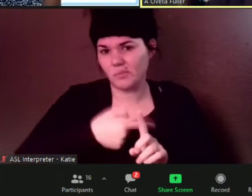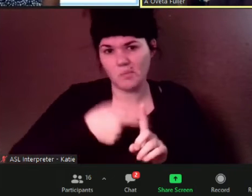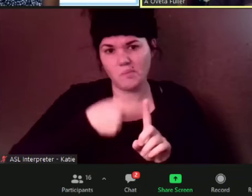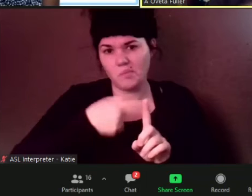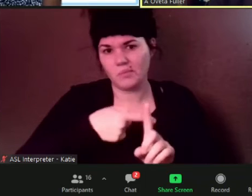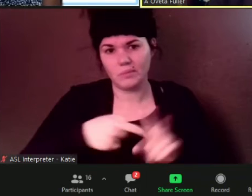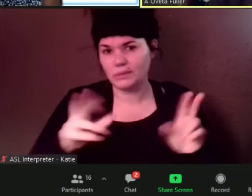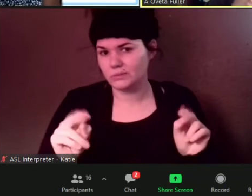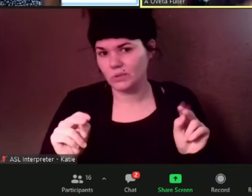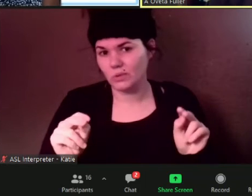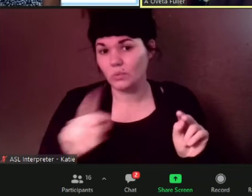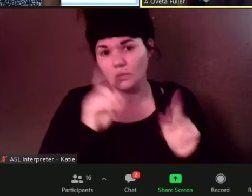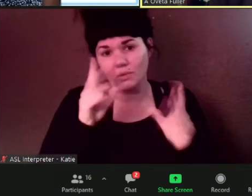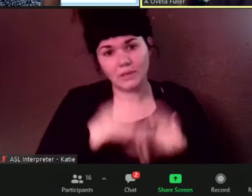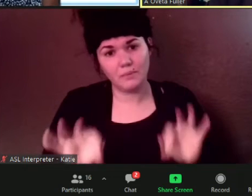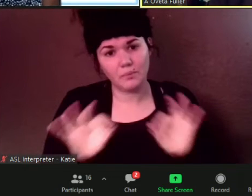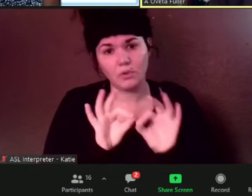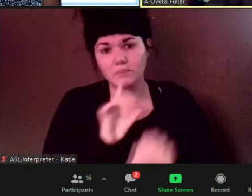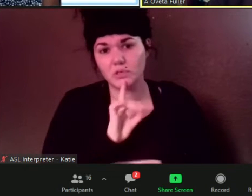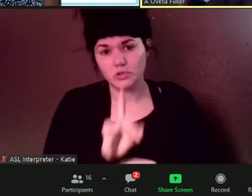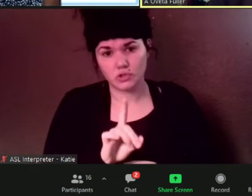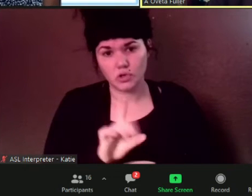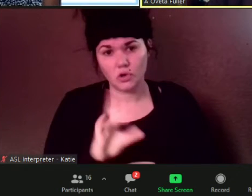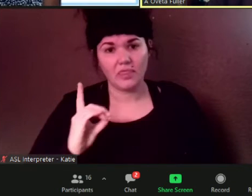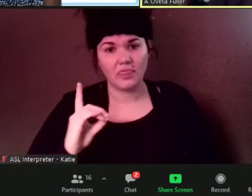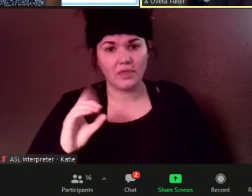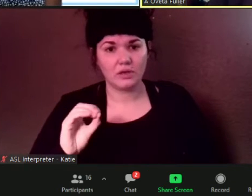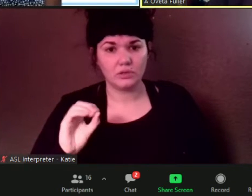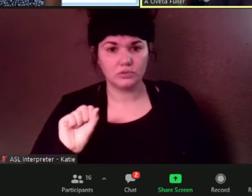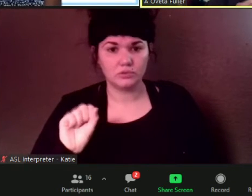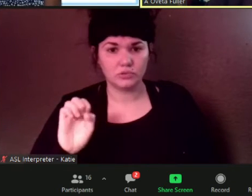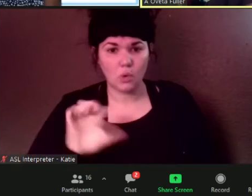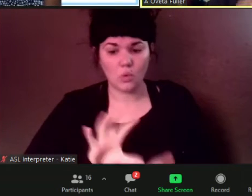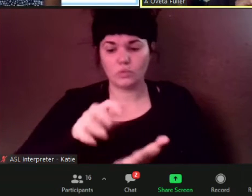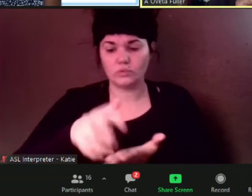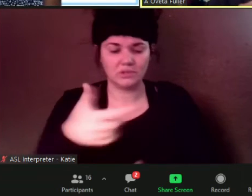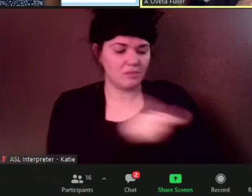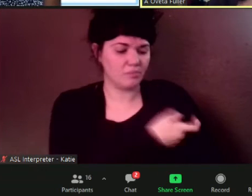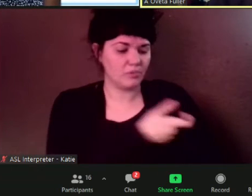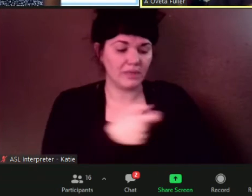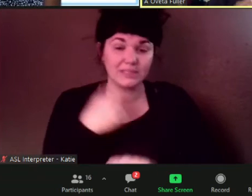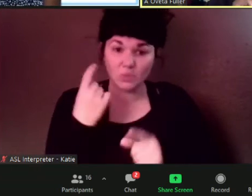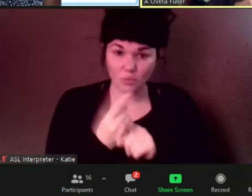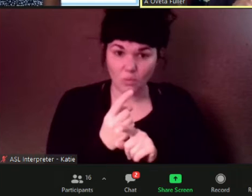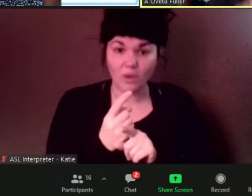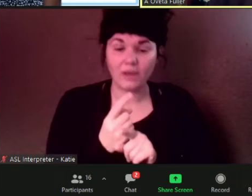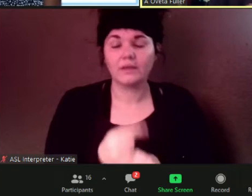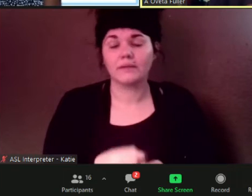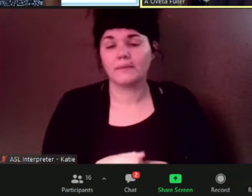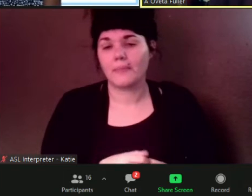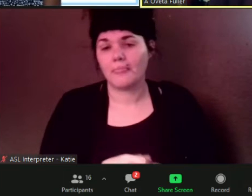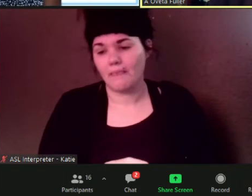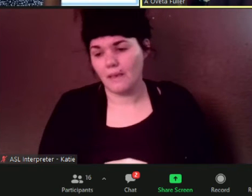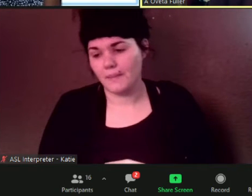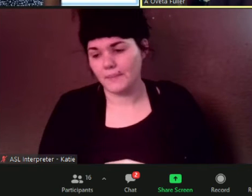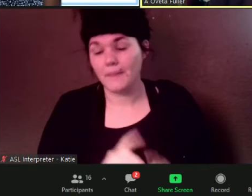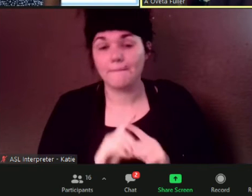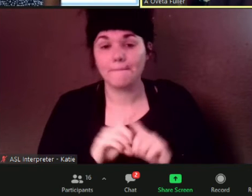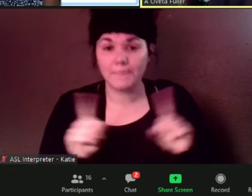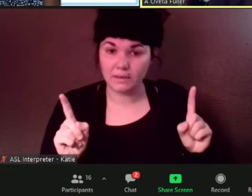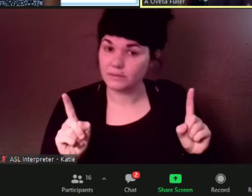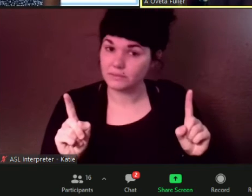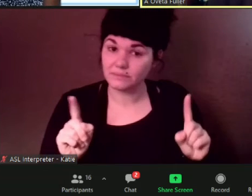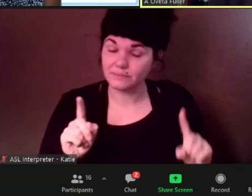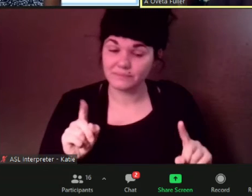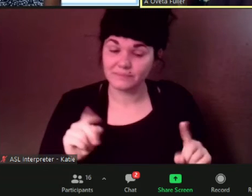get the doses right and to make sure that we understand what happens but believe me there's a lot of uh push to get that done so